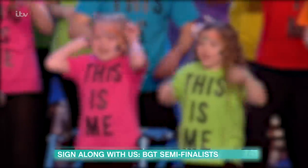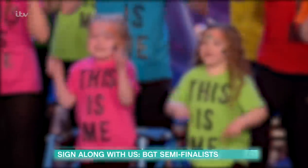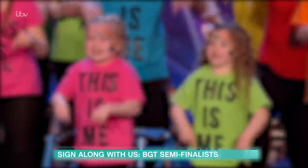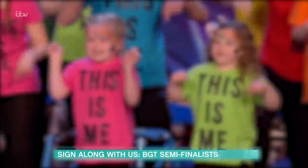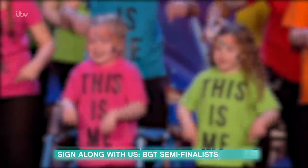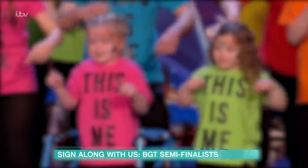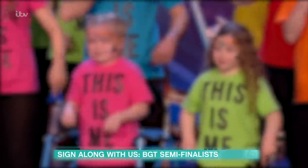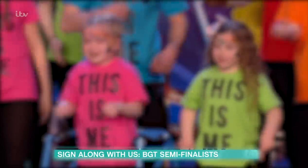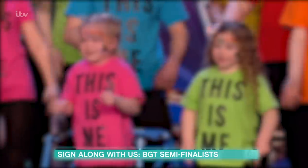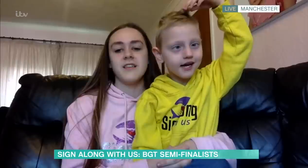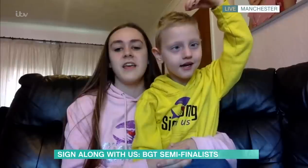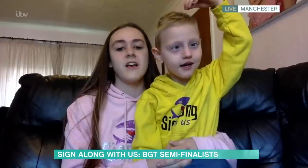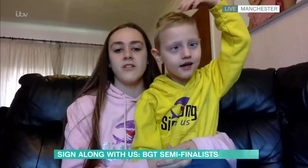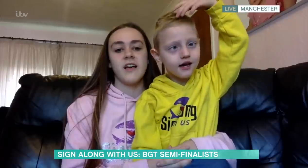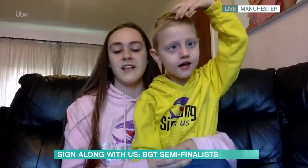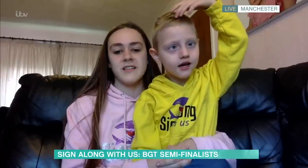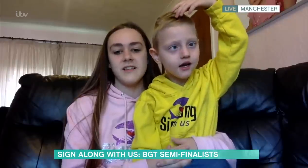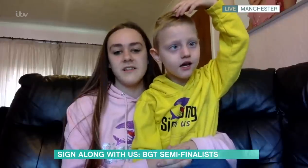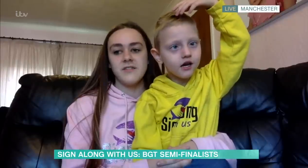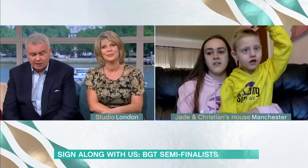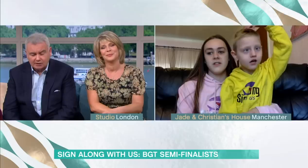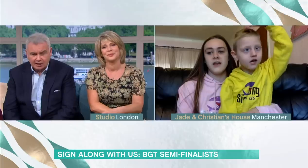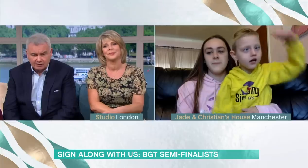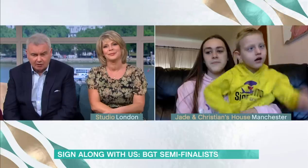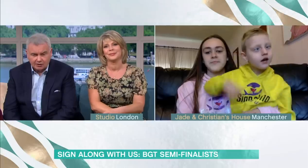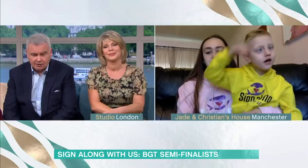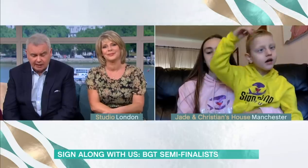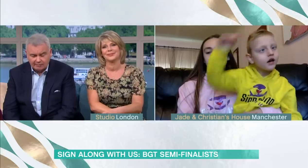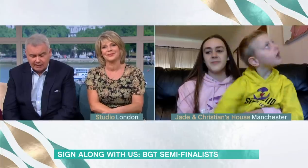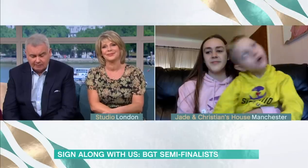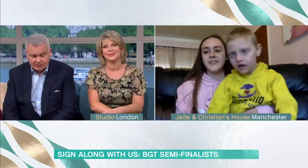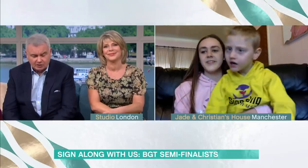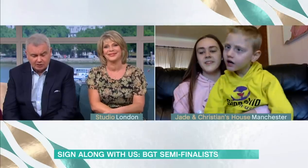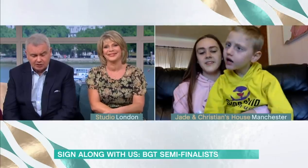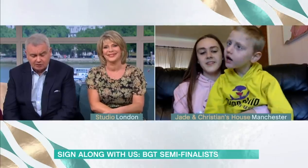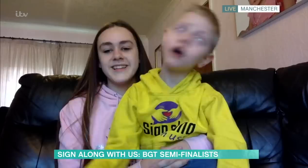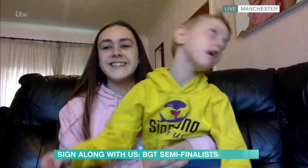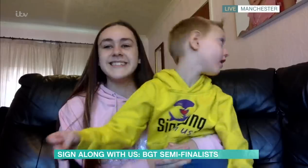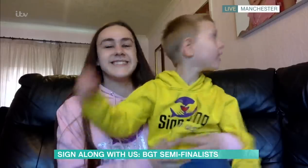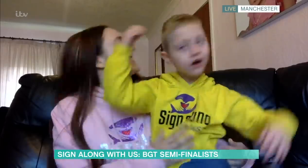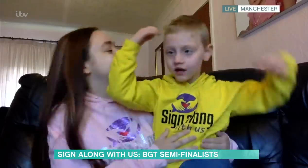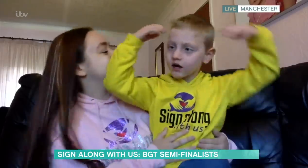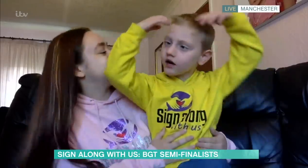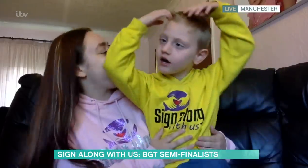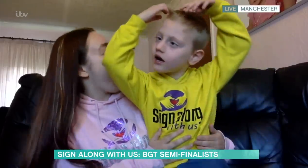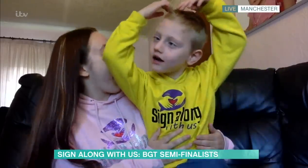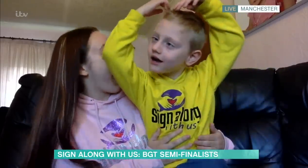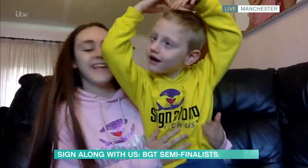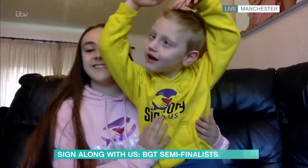But yeah, we'll... One of the stars of the show there, Jade, on your knee, Mr Christian himself, he's known as the Miracle